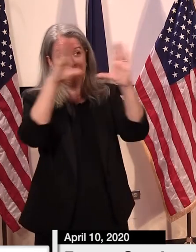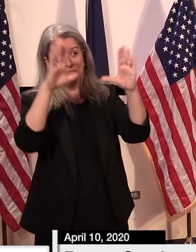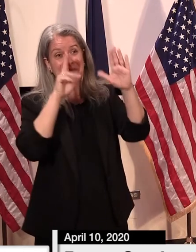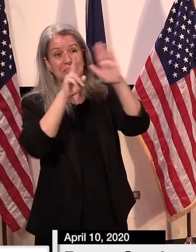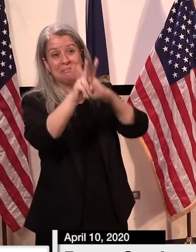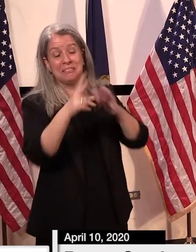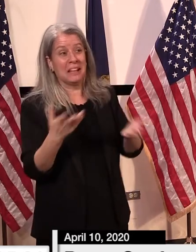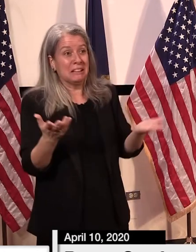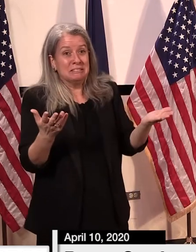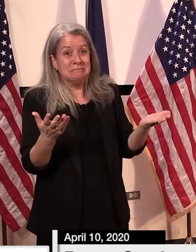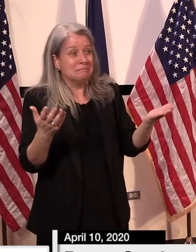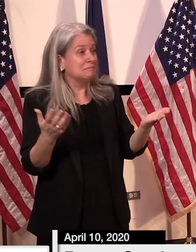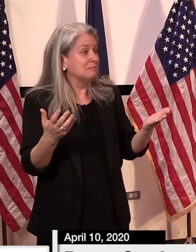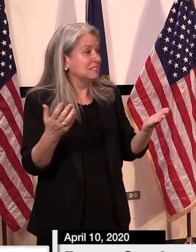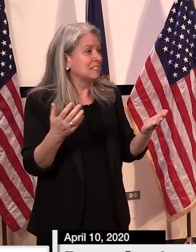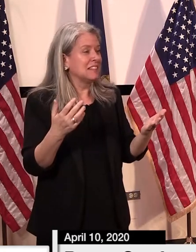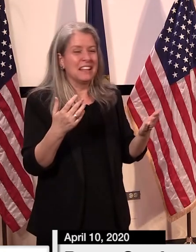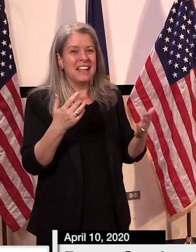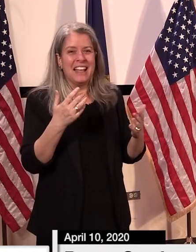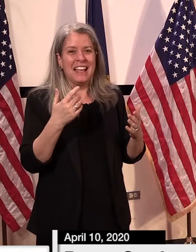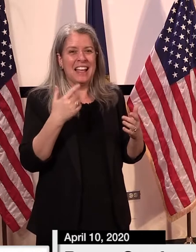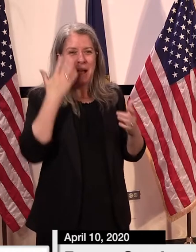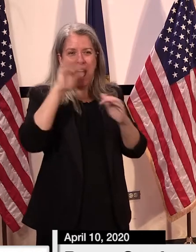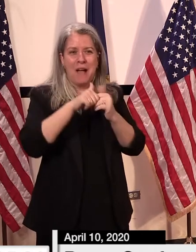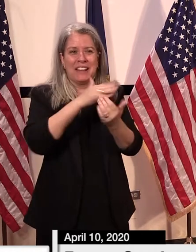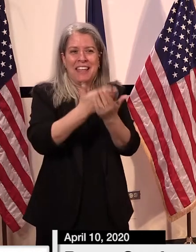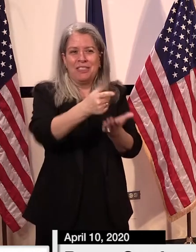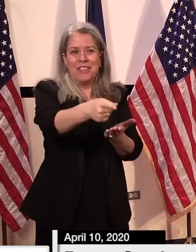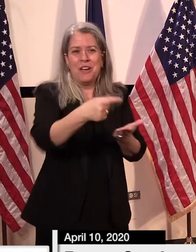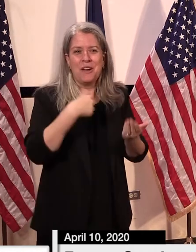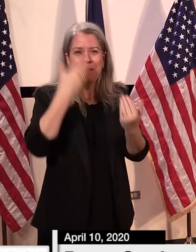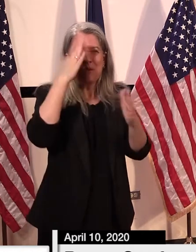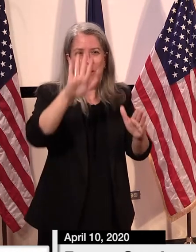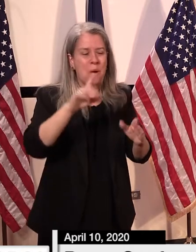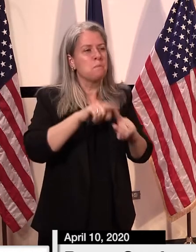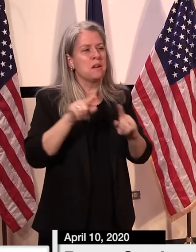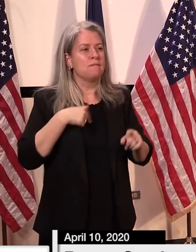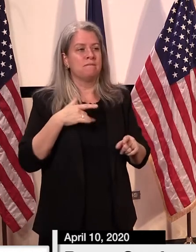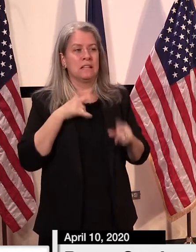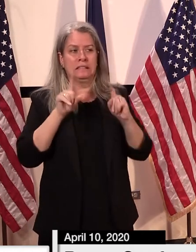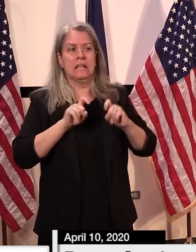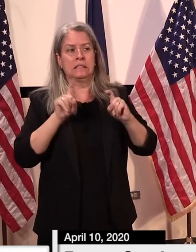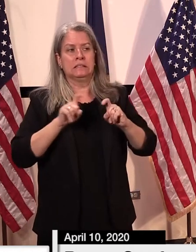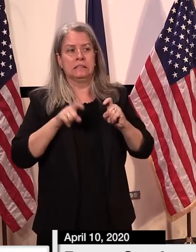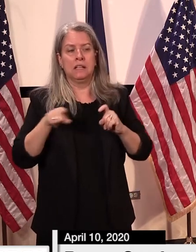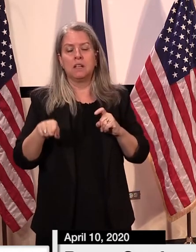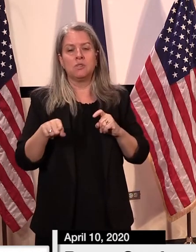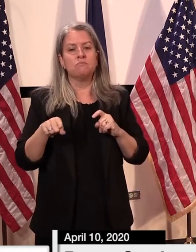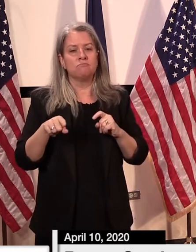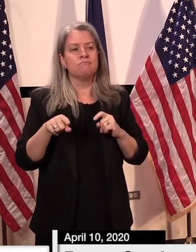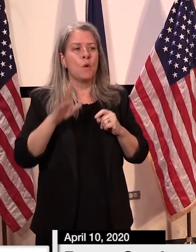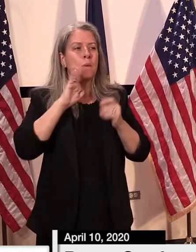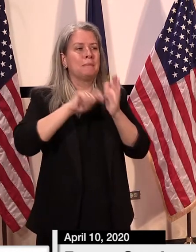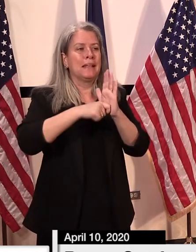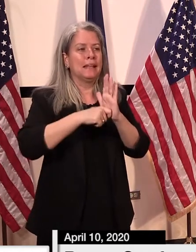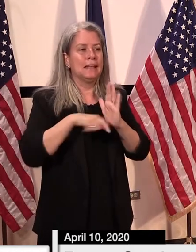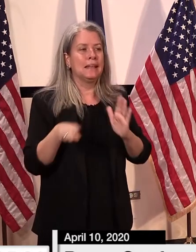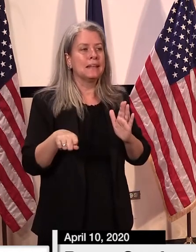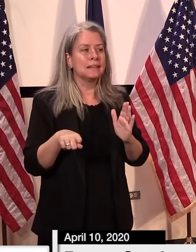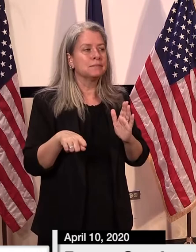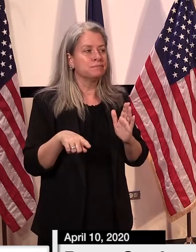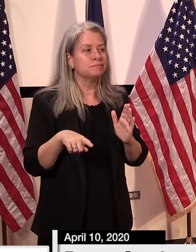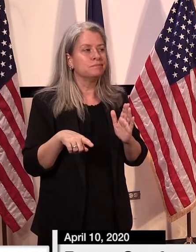but i don't know how to attempt to attain that i just know that testing is growing by leaps and bounds and hopefully